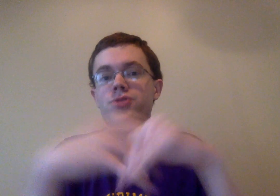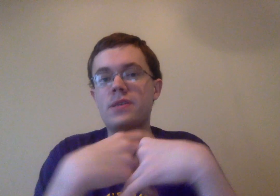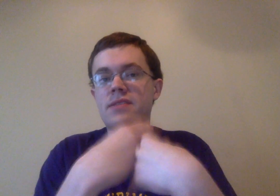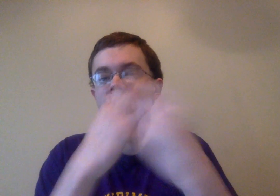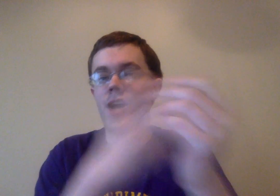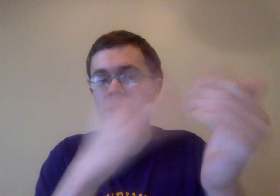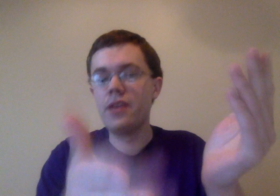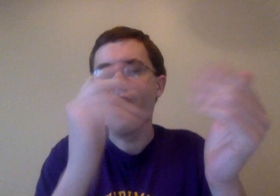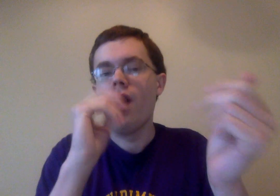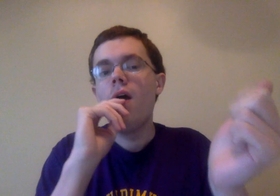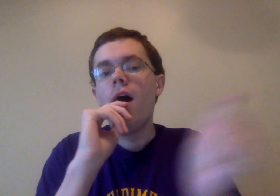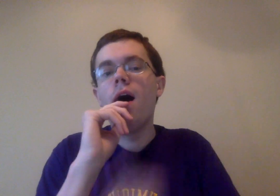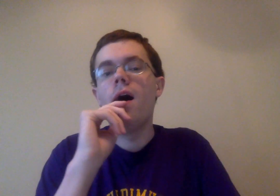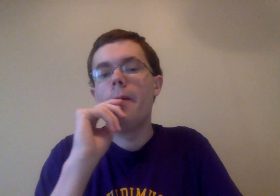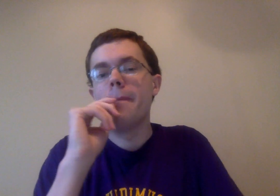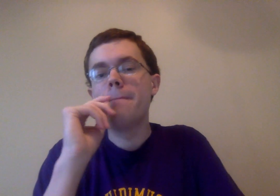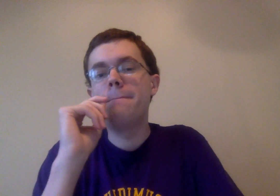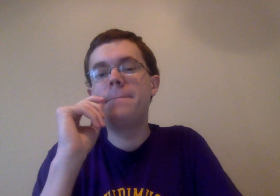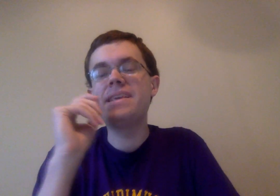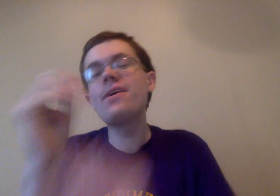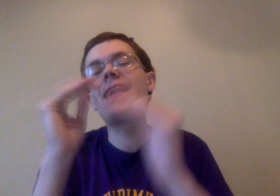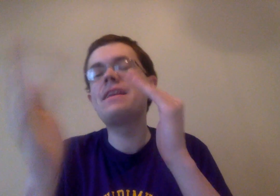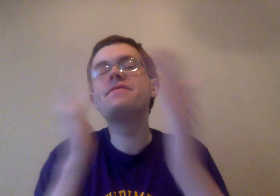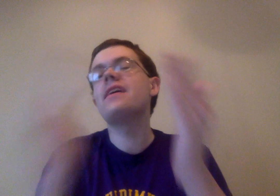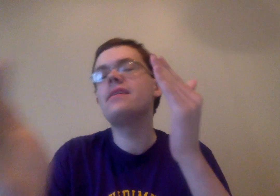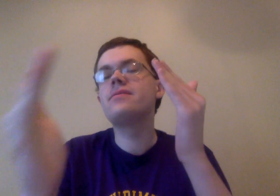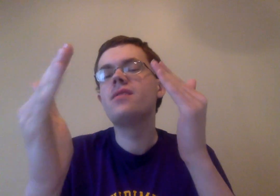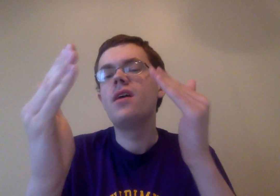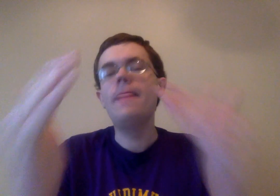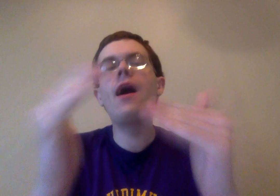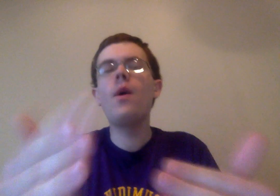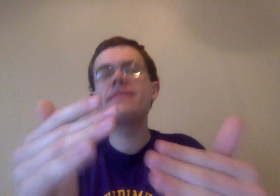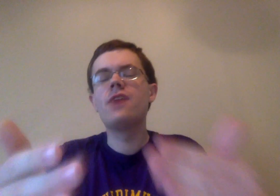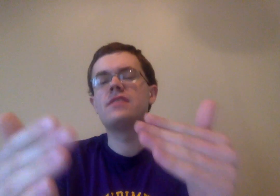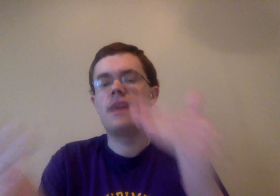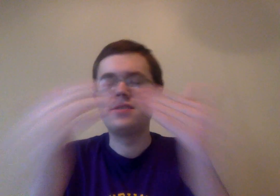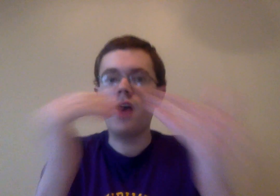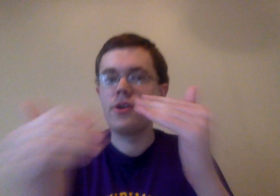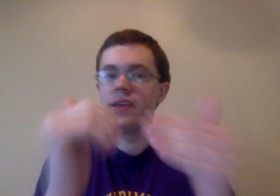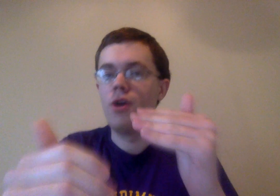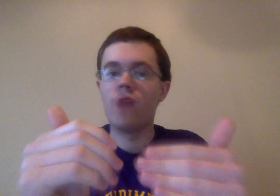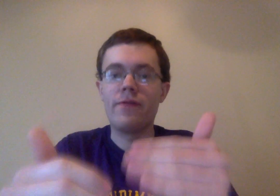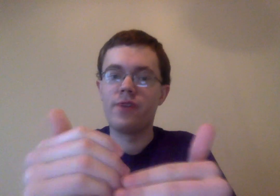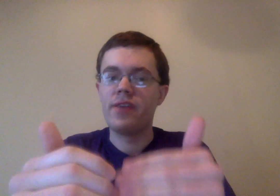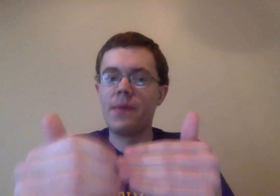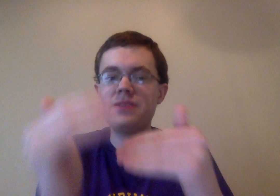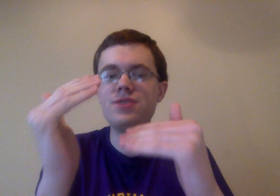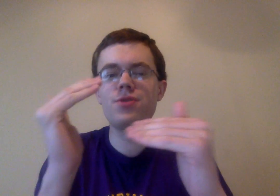to, as I said, Sakura and Ino. Um, but here it kind of did not quite delve into that Sakura and Ino rivalry thing, but just took